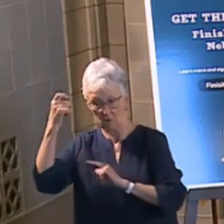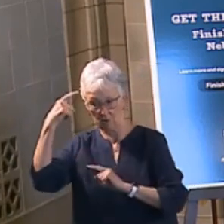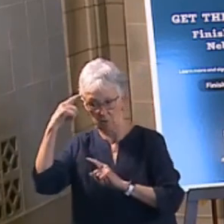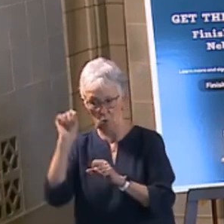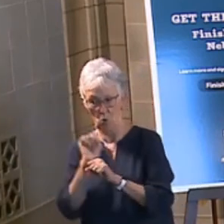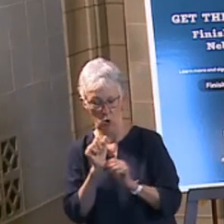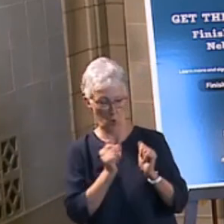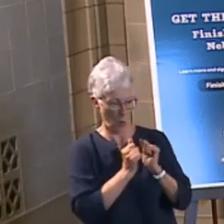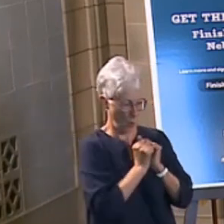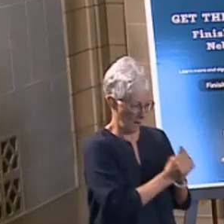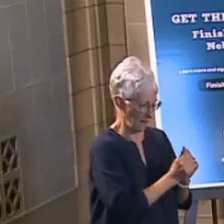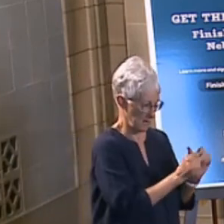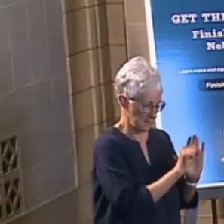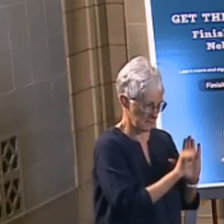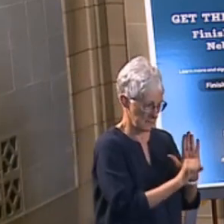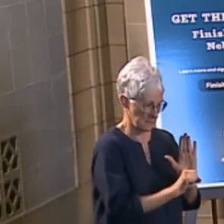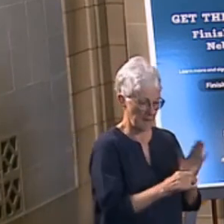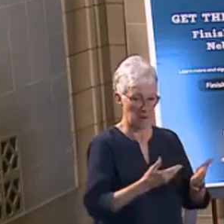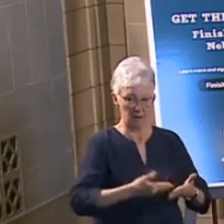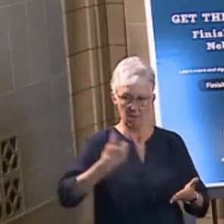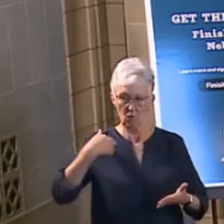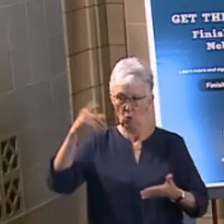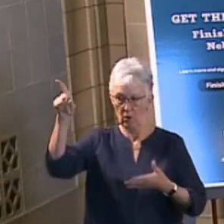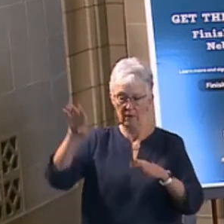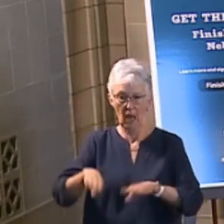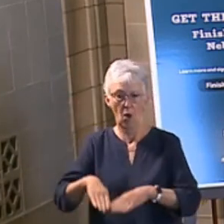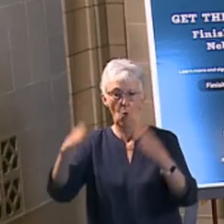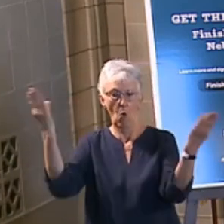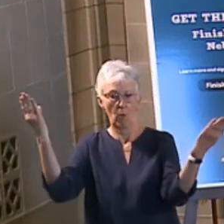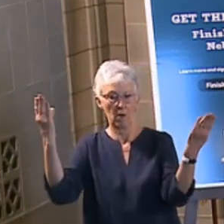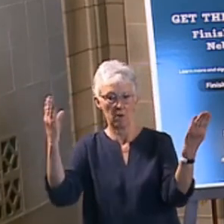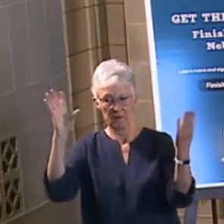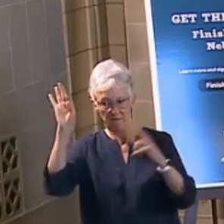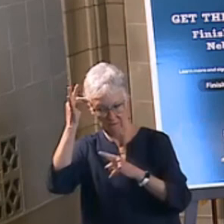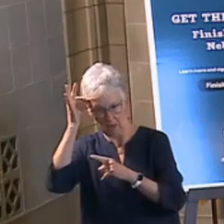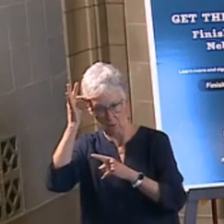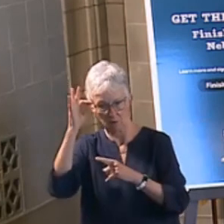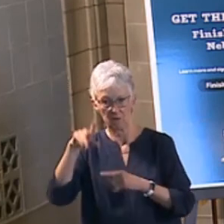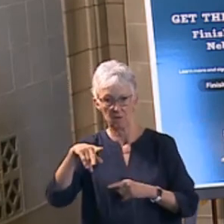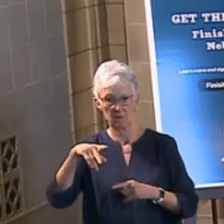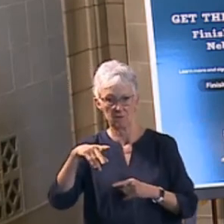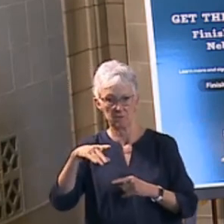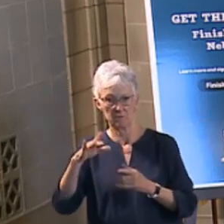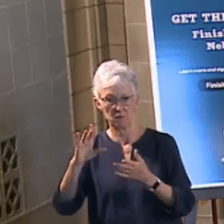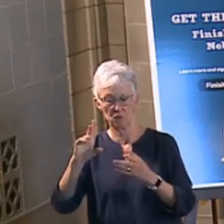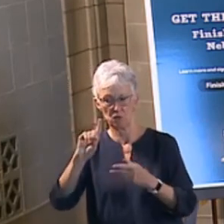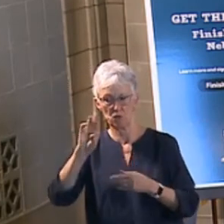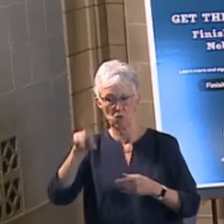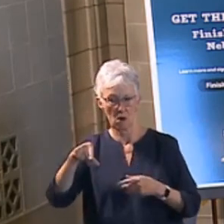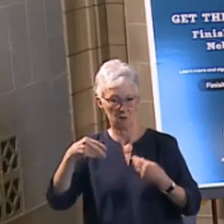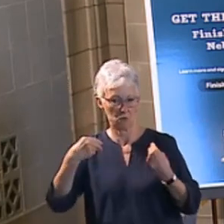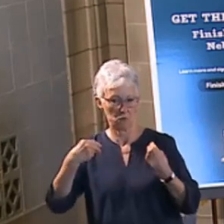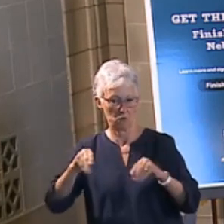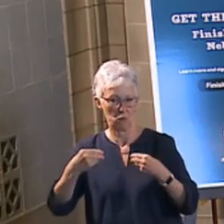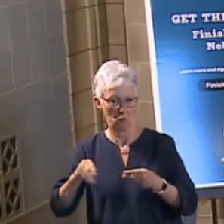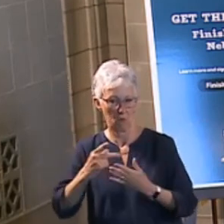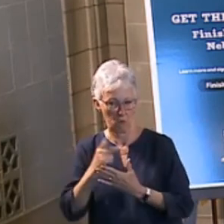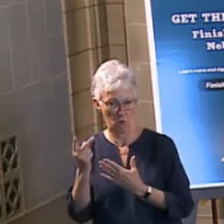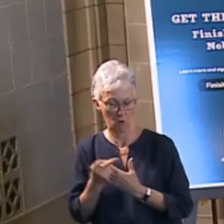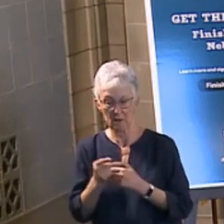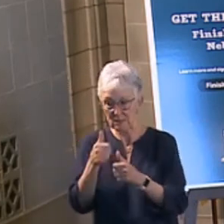program, because that's where people are signing up on multiple sites. So, for example, the different pharmacies each have their own site to sign up at.